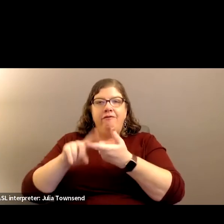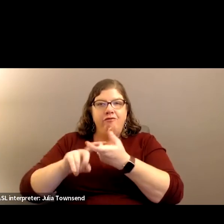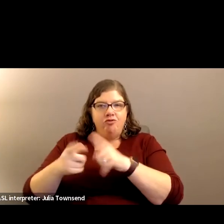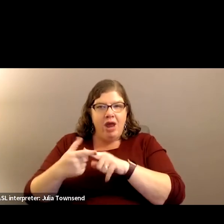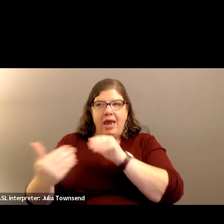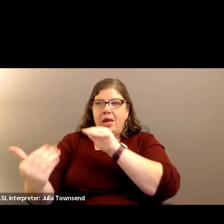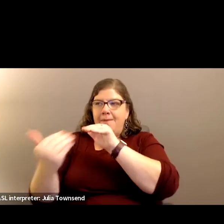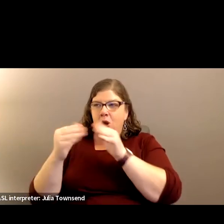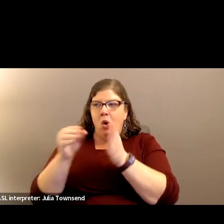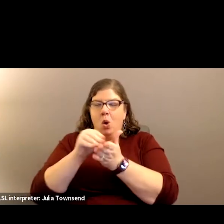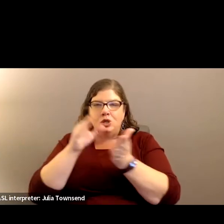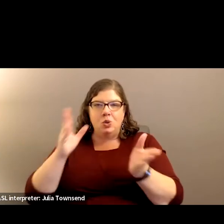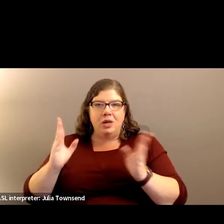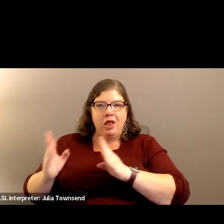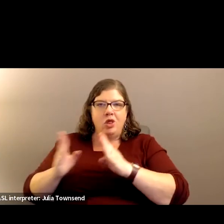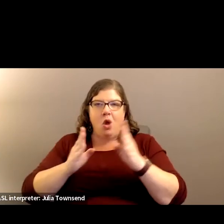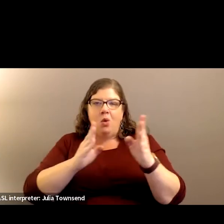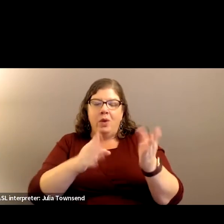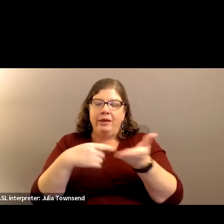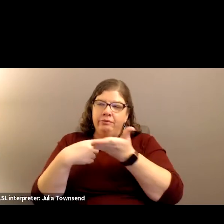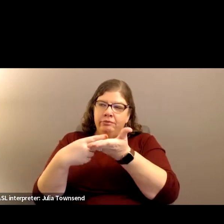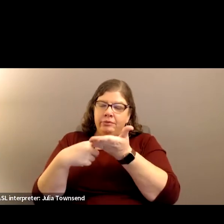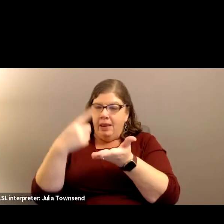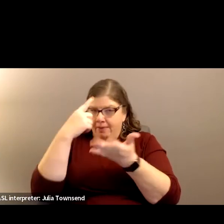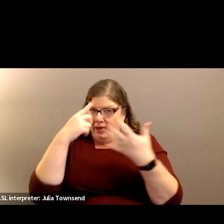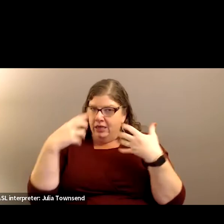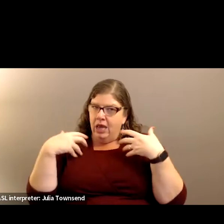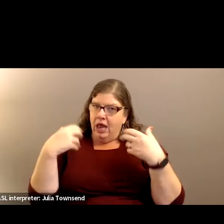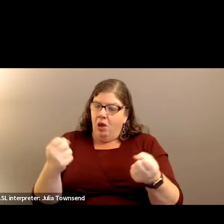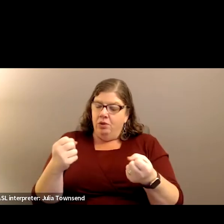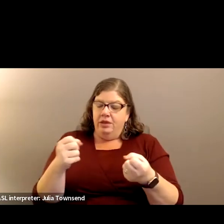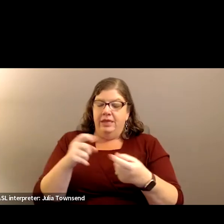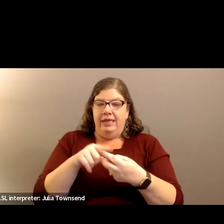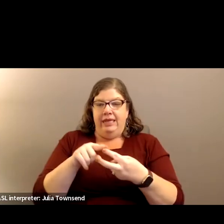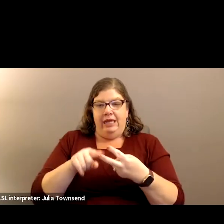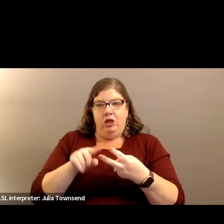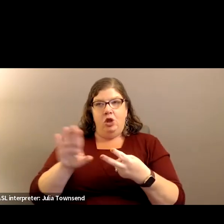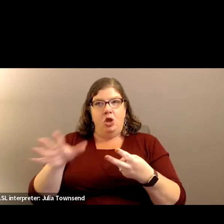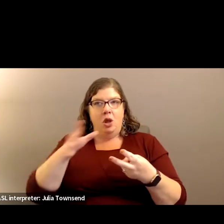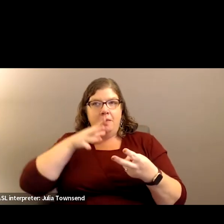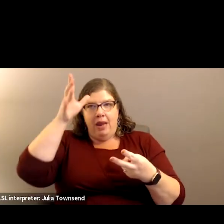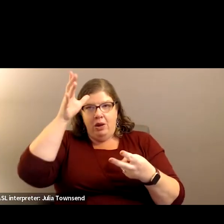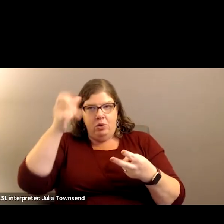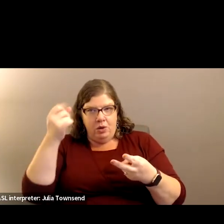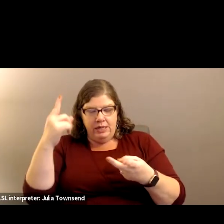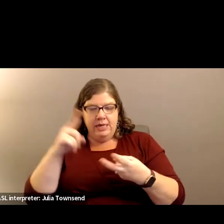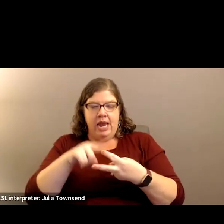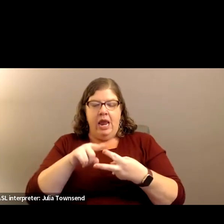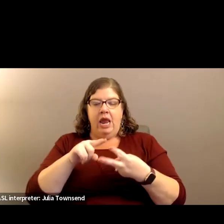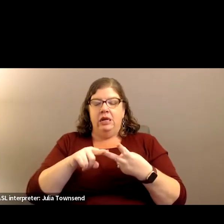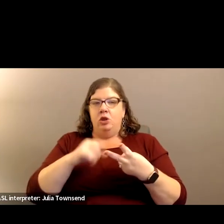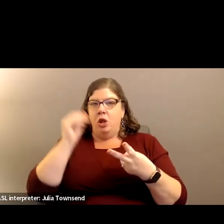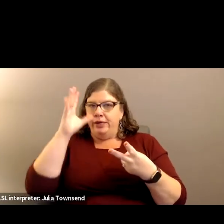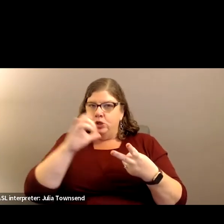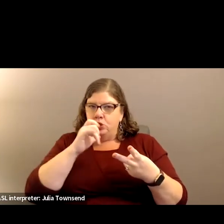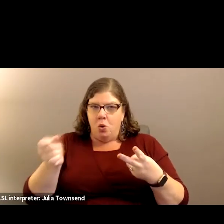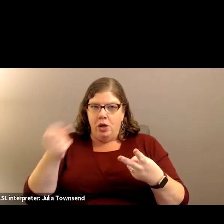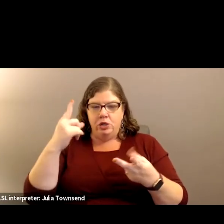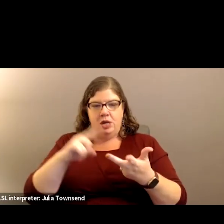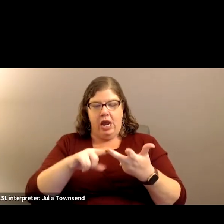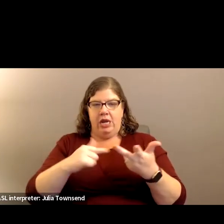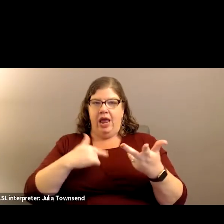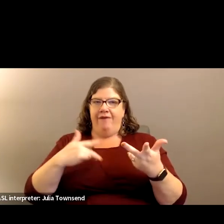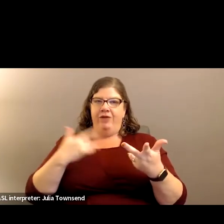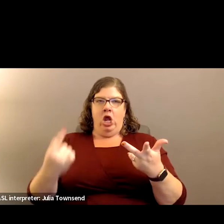in the hallways about mental health and how either their parents aren't understanding, their teachers aren't understanding, they feel alone,